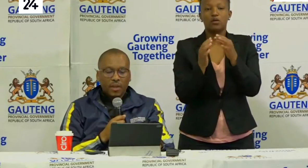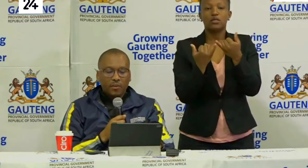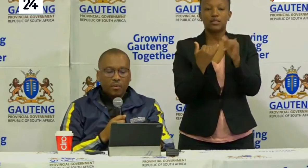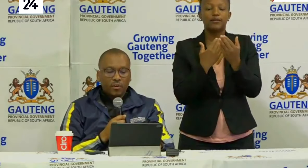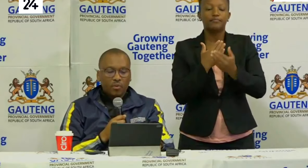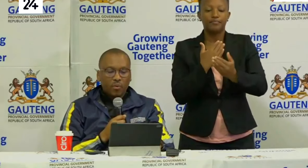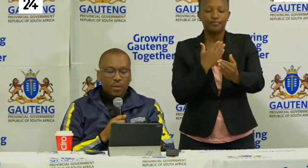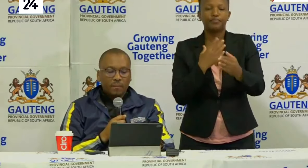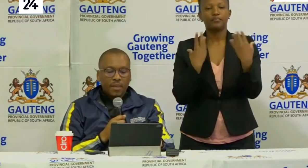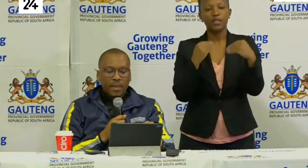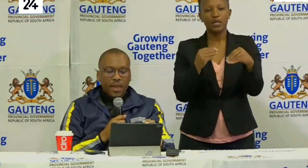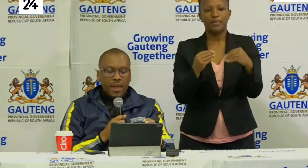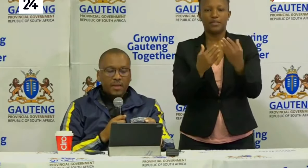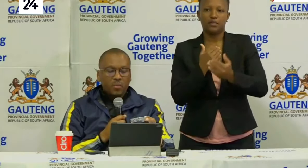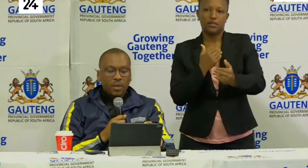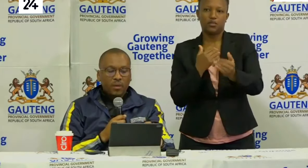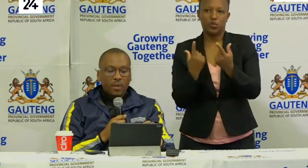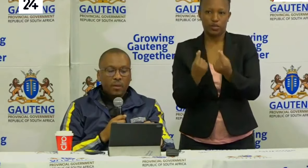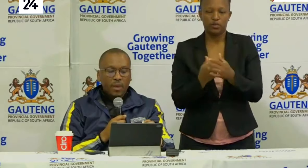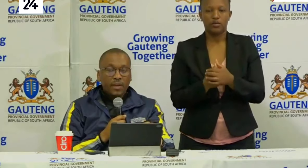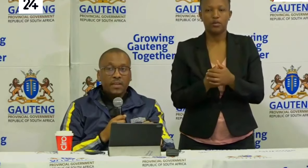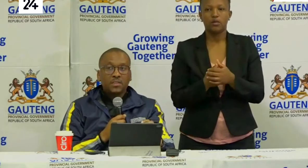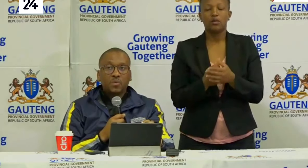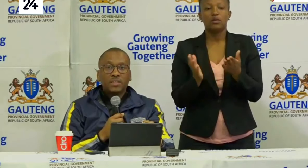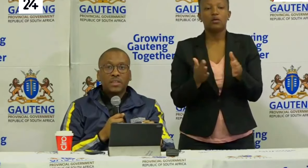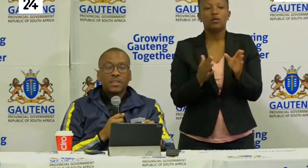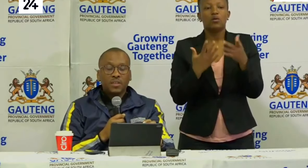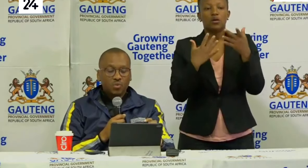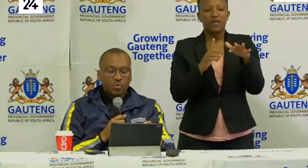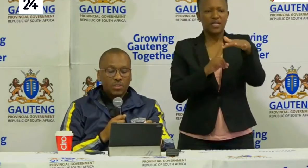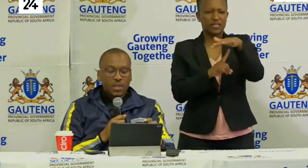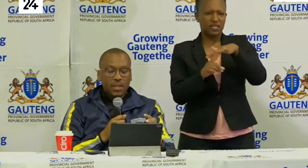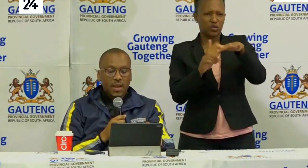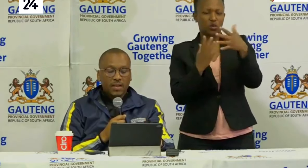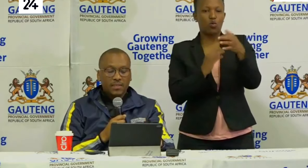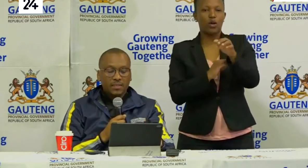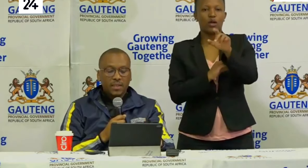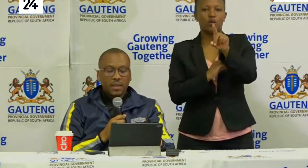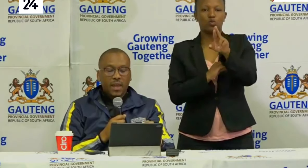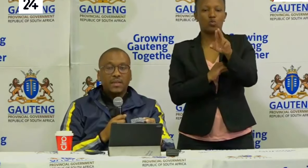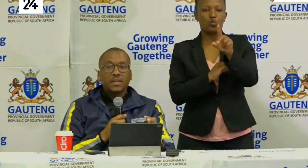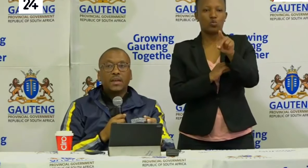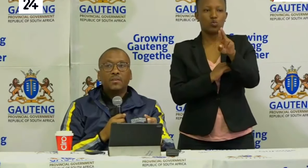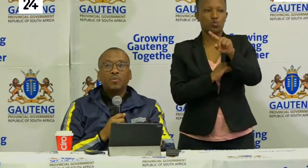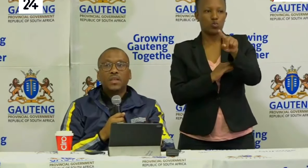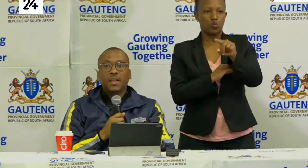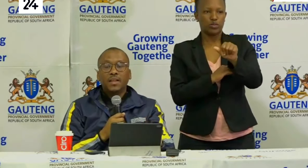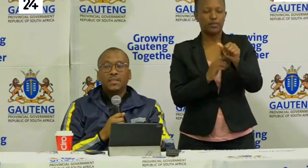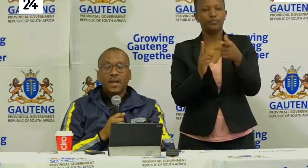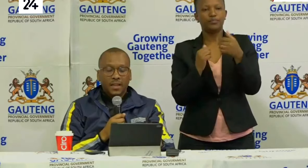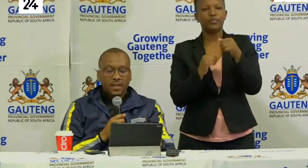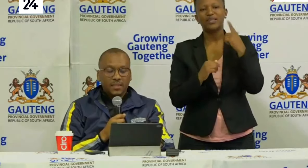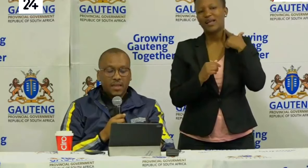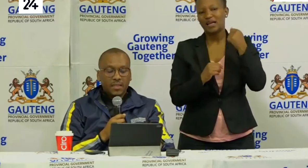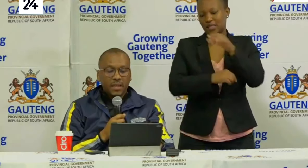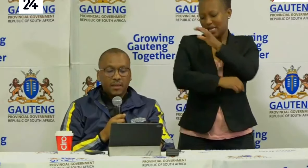in doing. And we had a situation in Duduza and Alex and those clinics